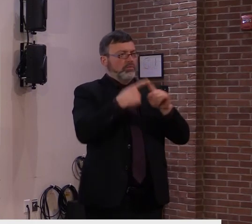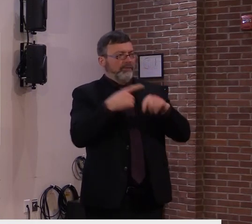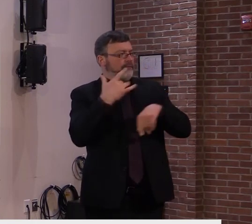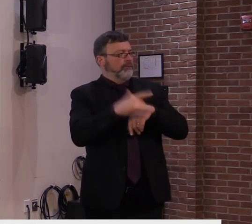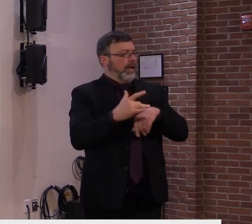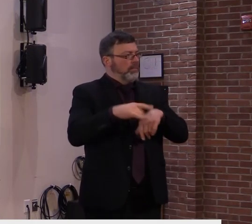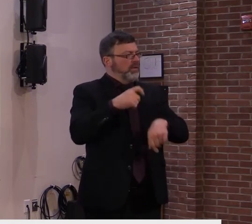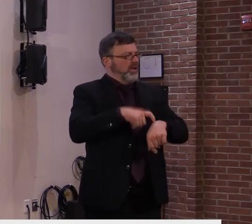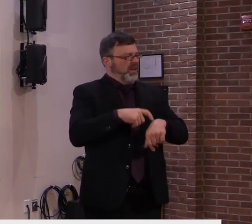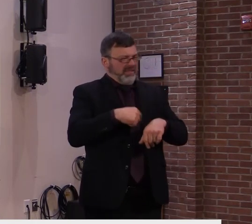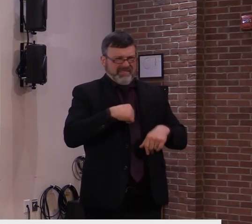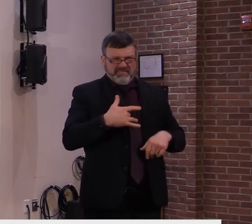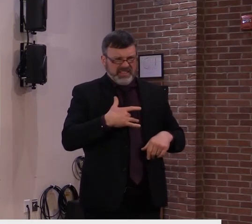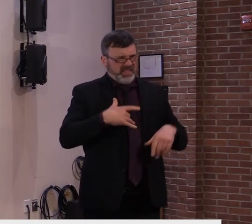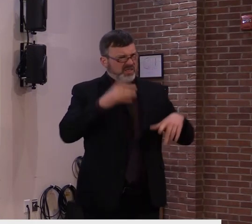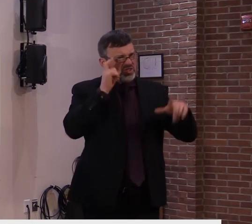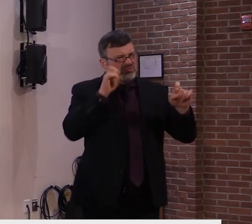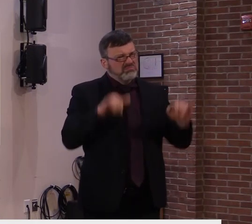in this.